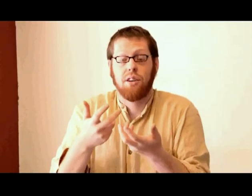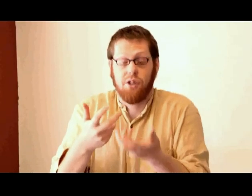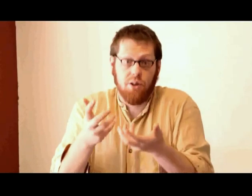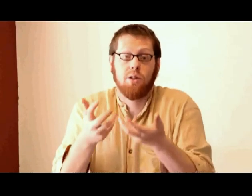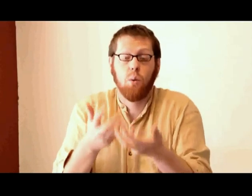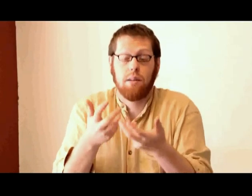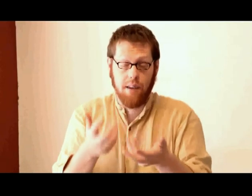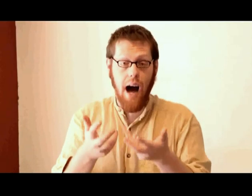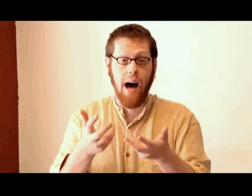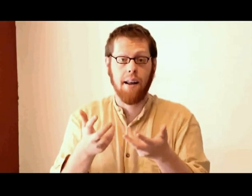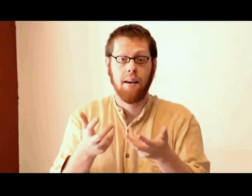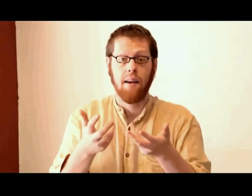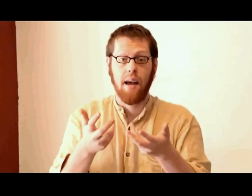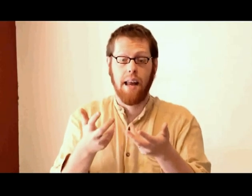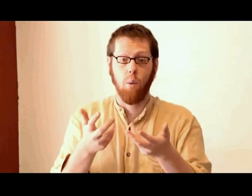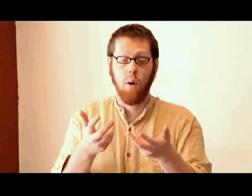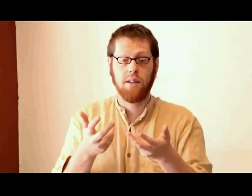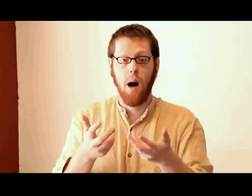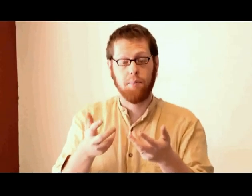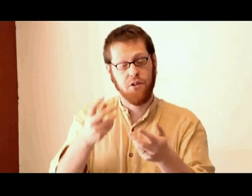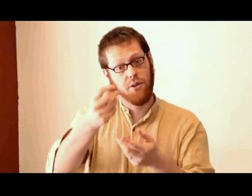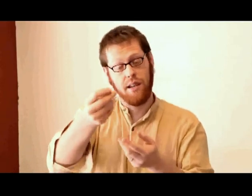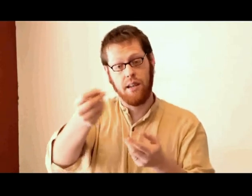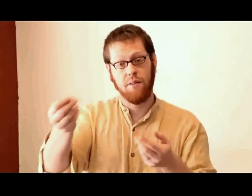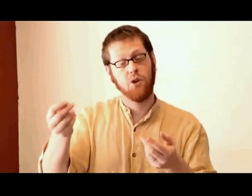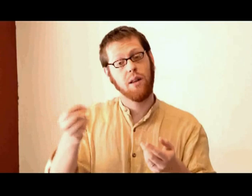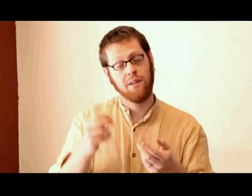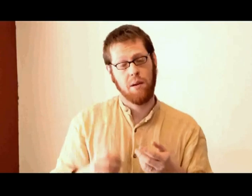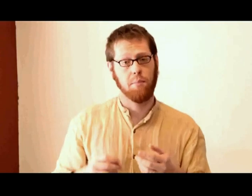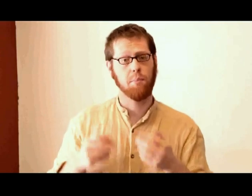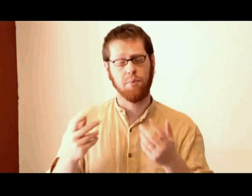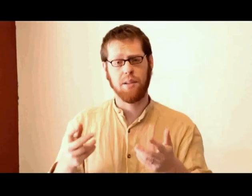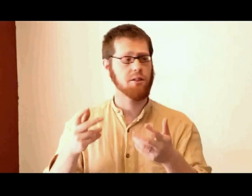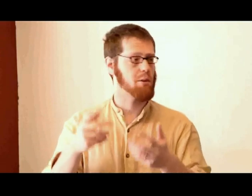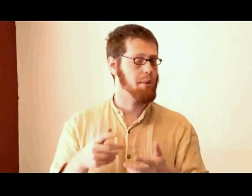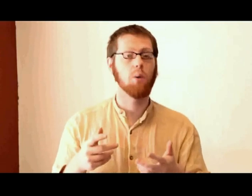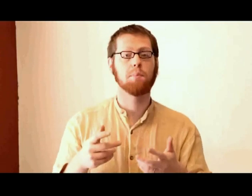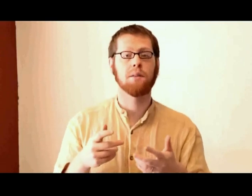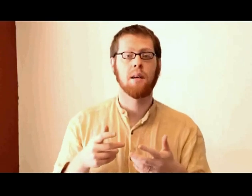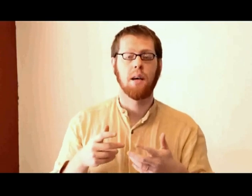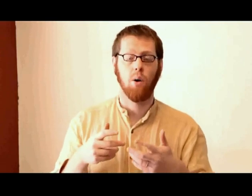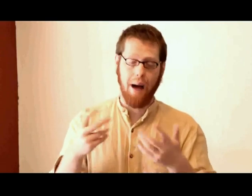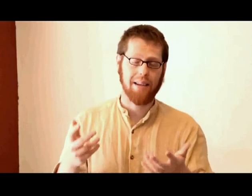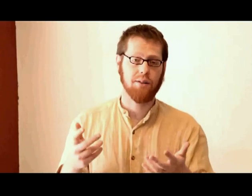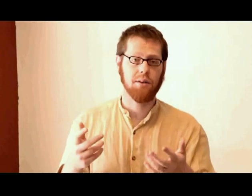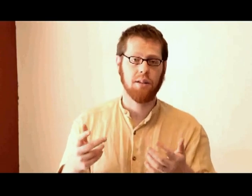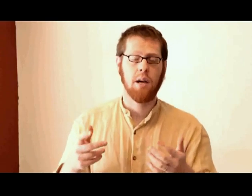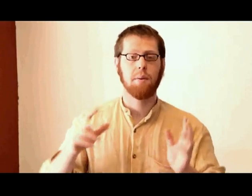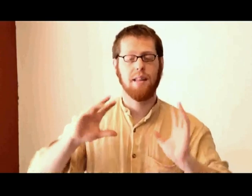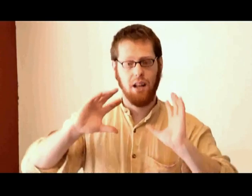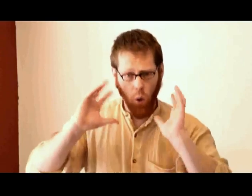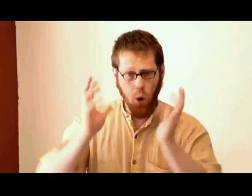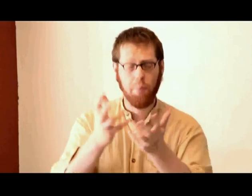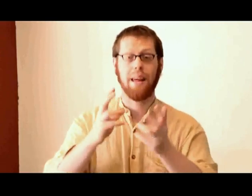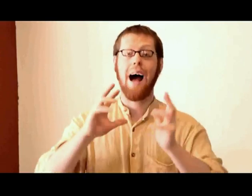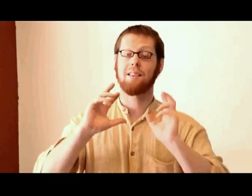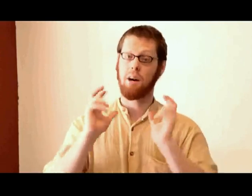discern the will of God. And it wasn't up to certain individualized people, priests, or popes, or pastors, but that corporately, as a